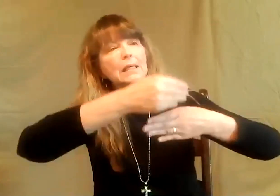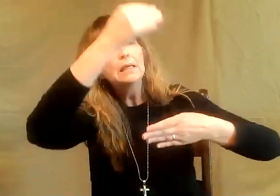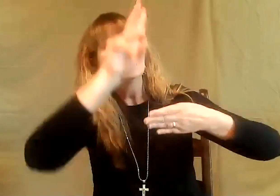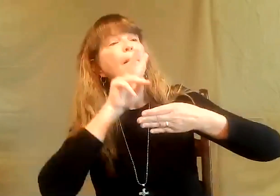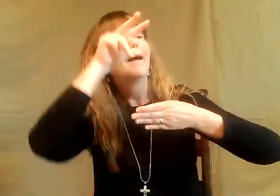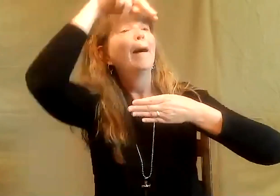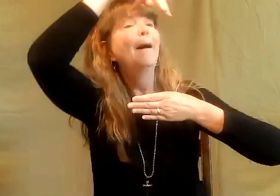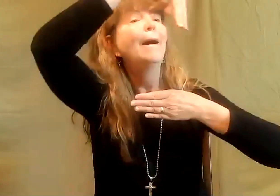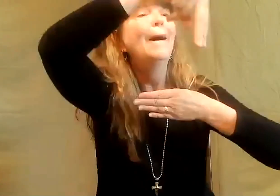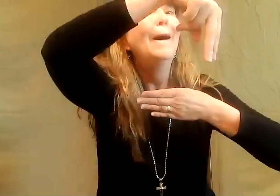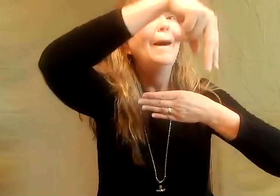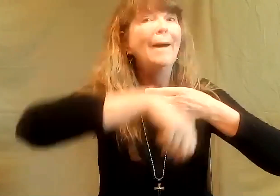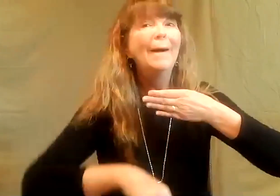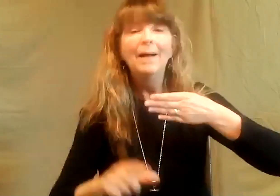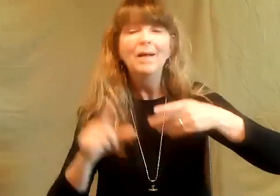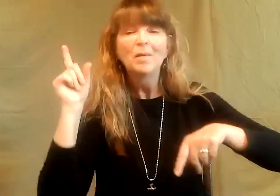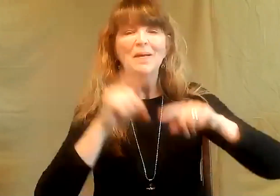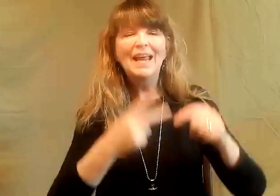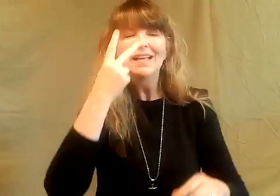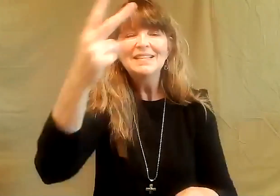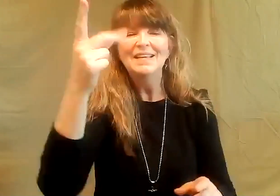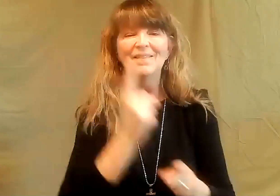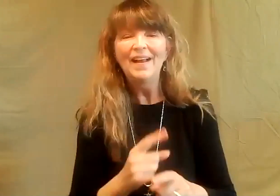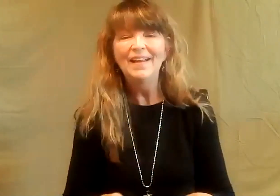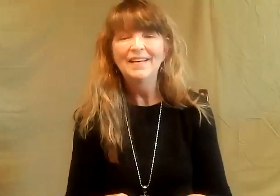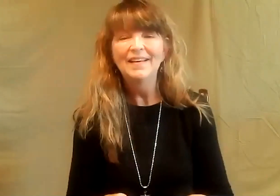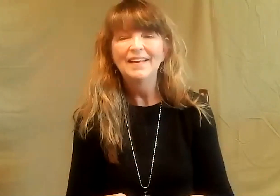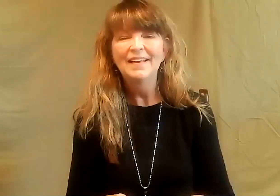Sometimes we cannot see over the walls in front of us. Right?